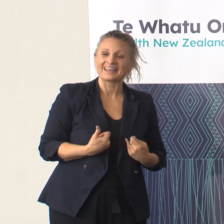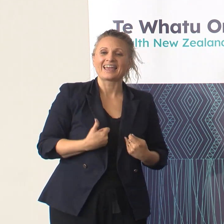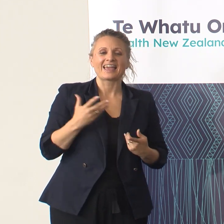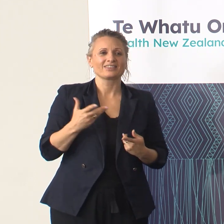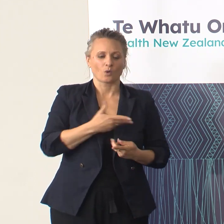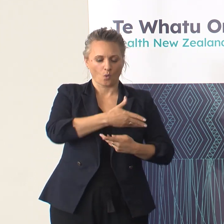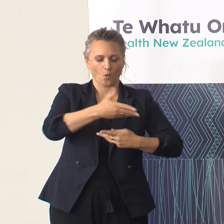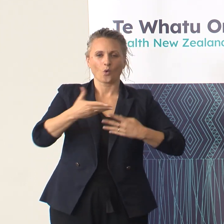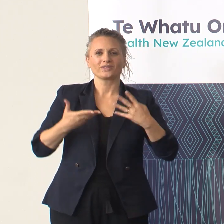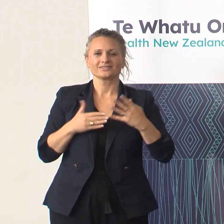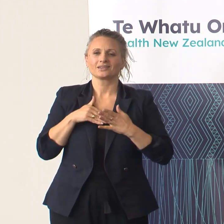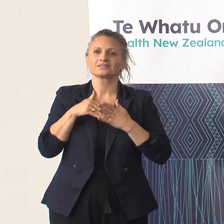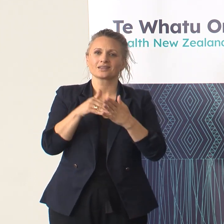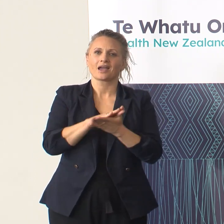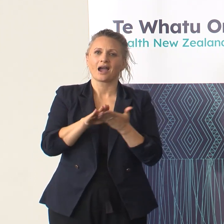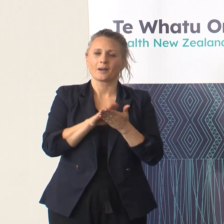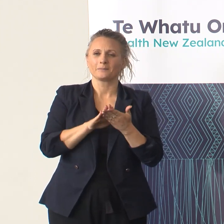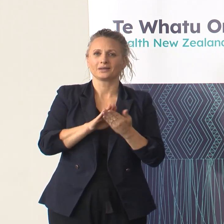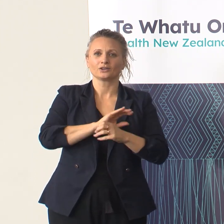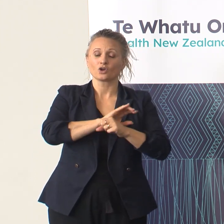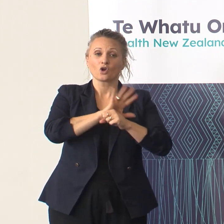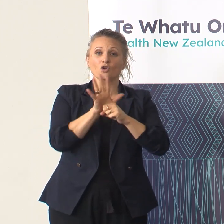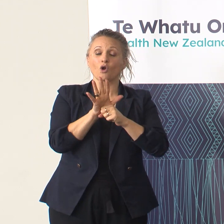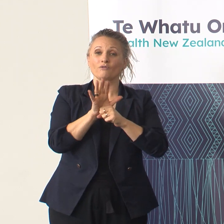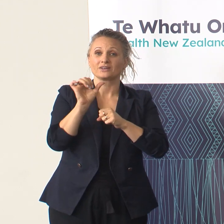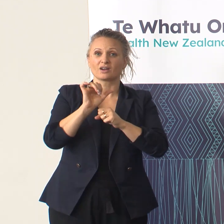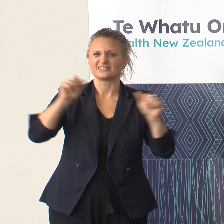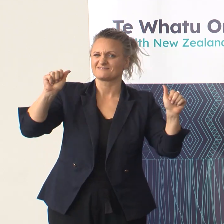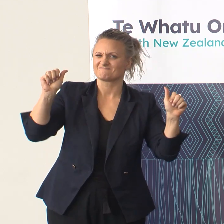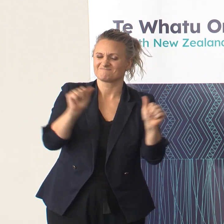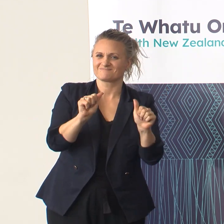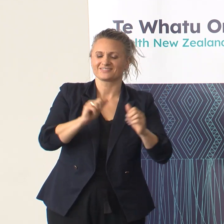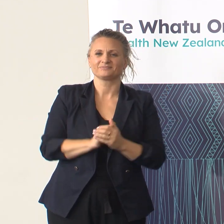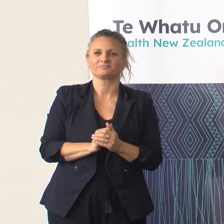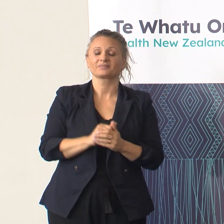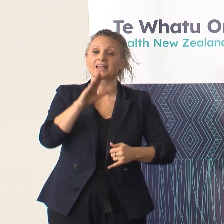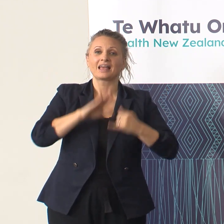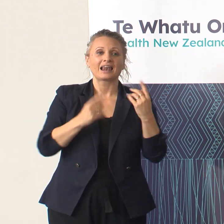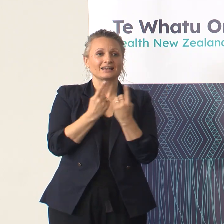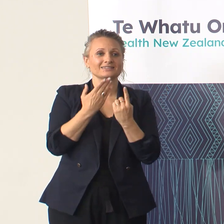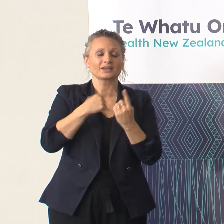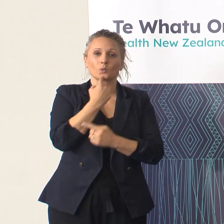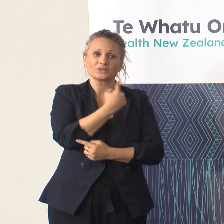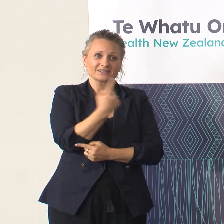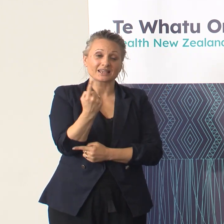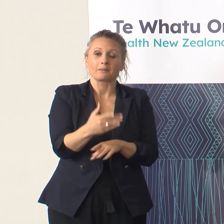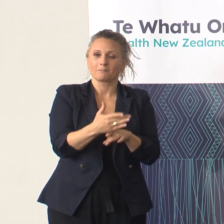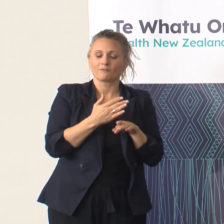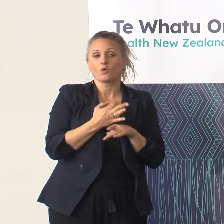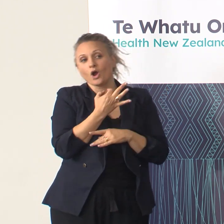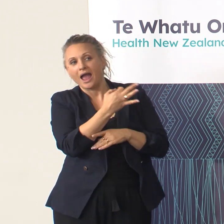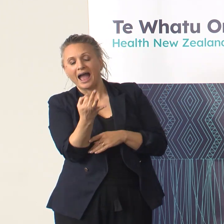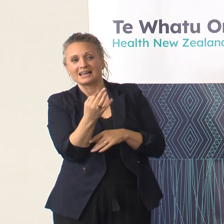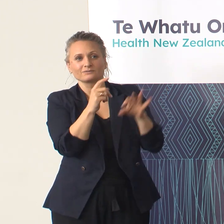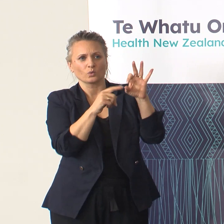help reduce the opportunity for COVID-19 to spread. The final thing I'll say before opening up for questions is really just to reiterate the call that's already been